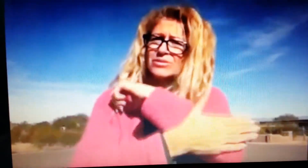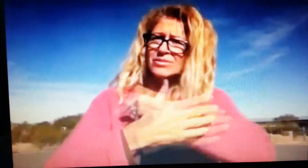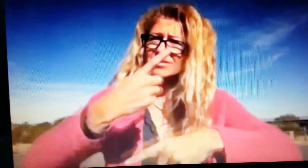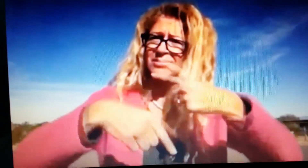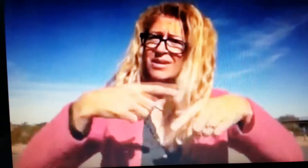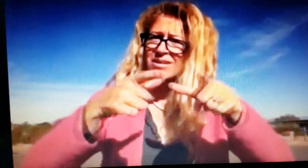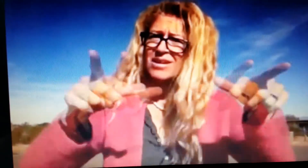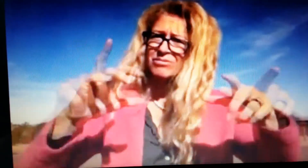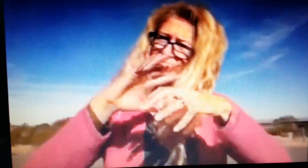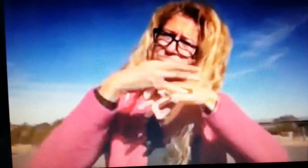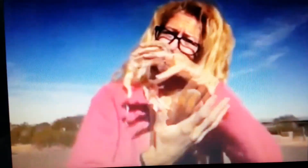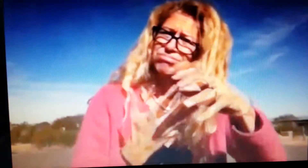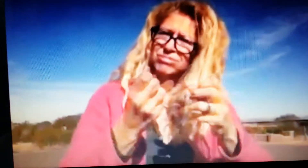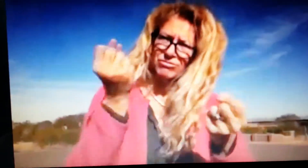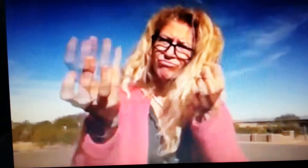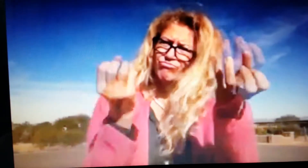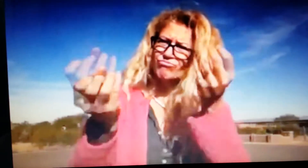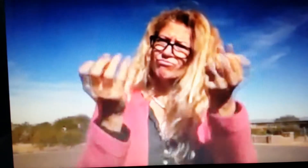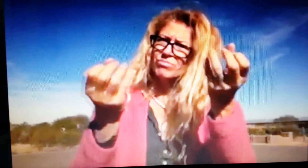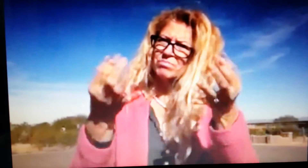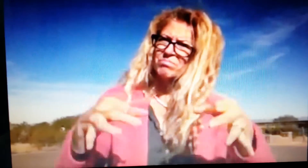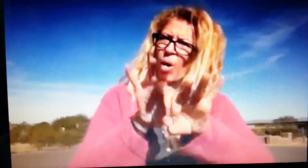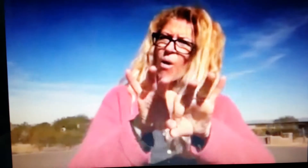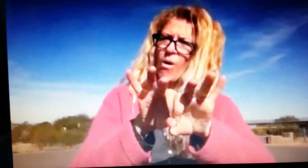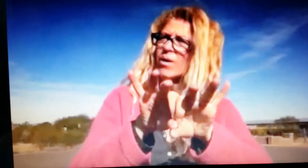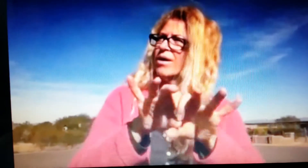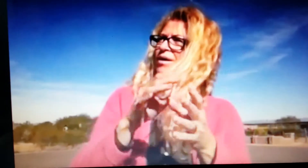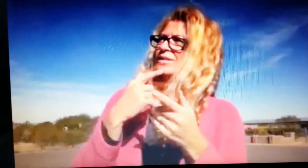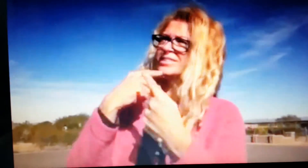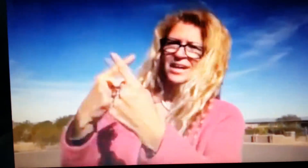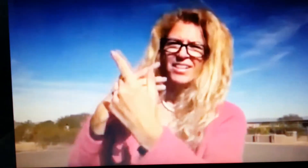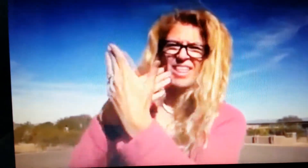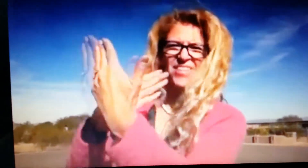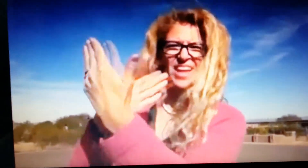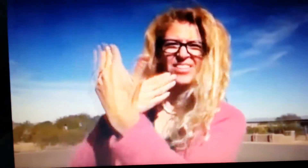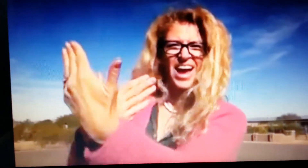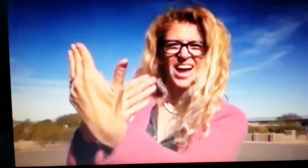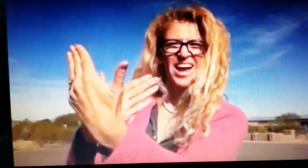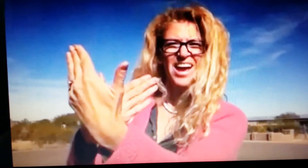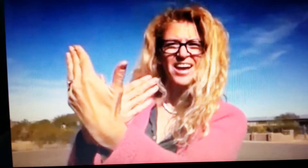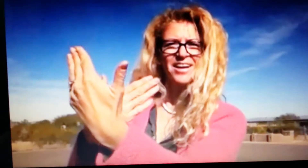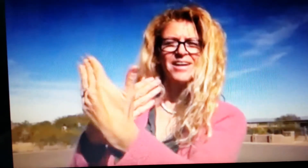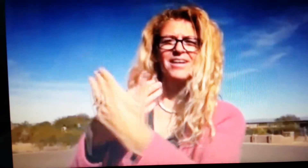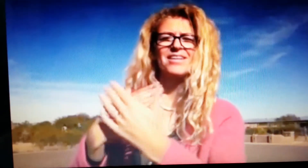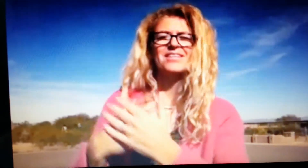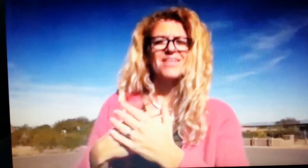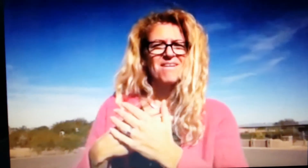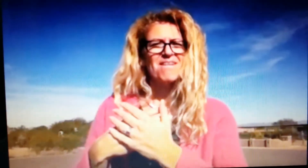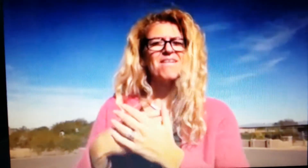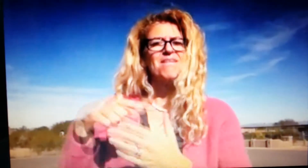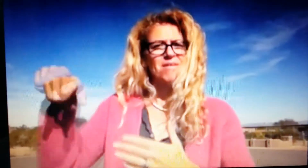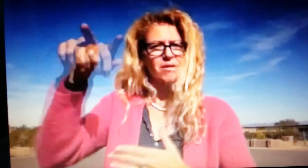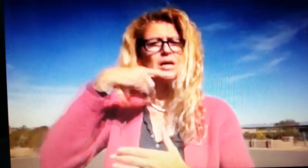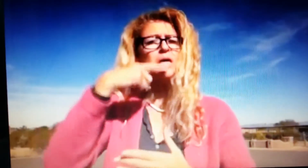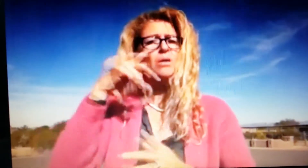ASL or different country sign language all over the world that it's important thank you thank you for that